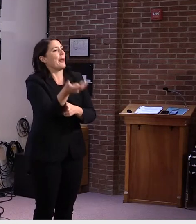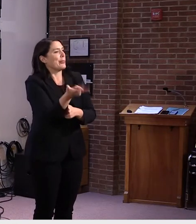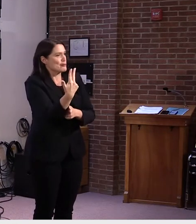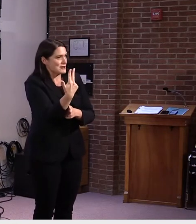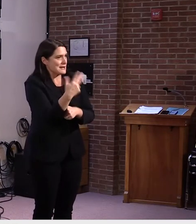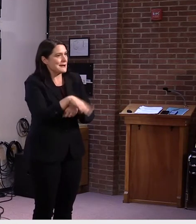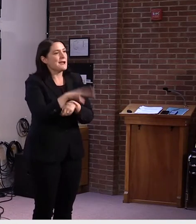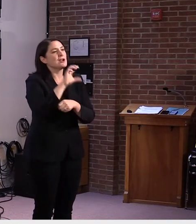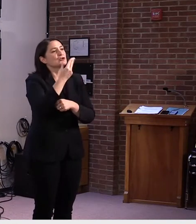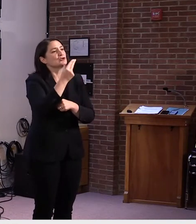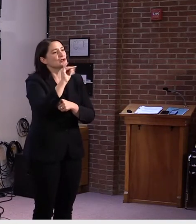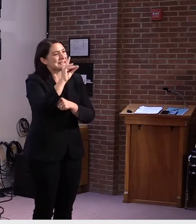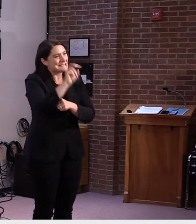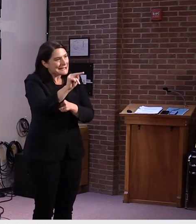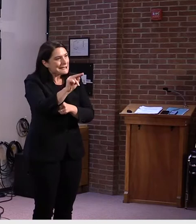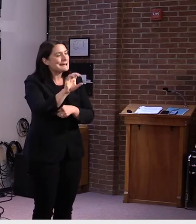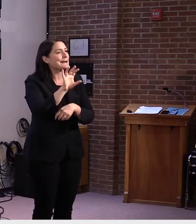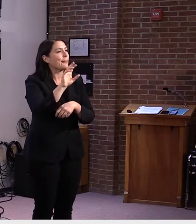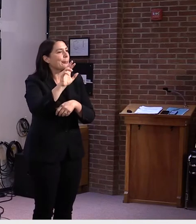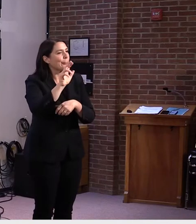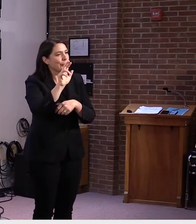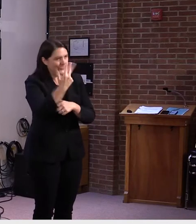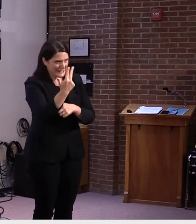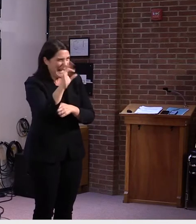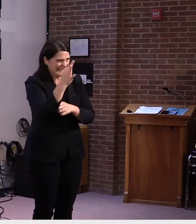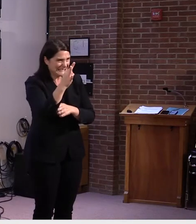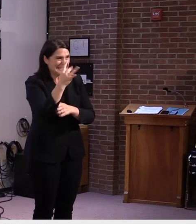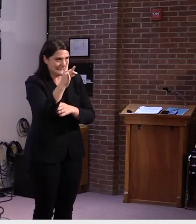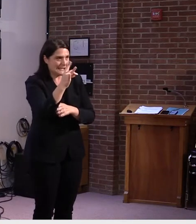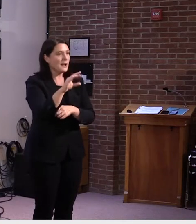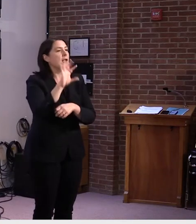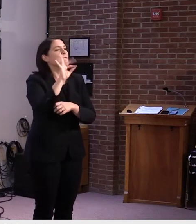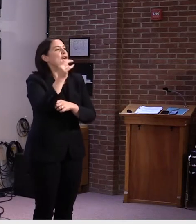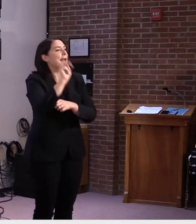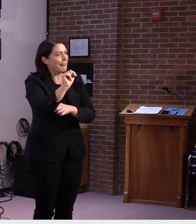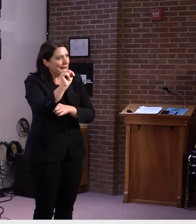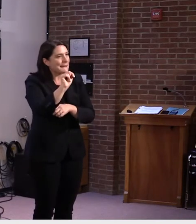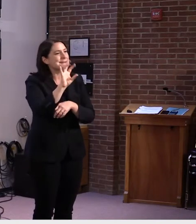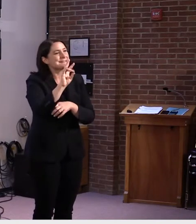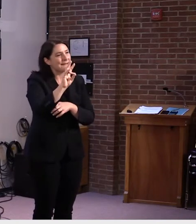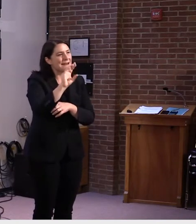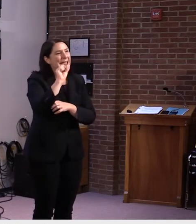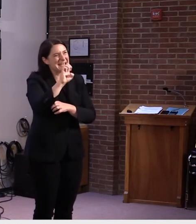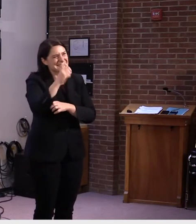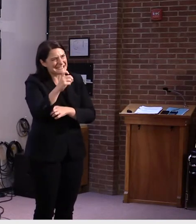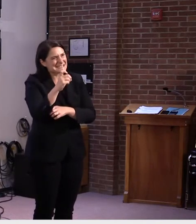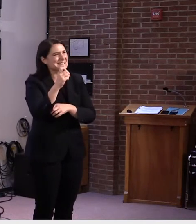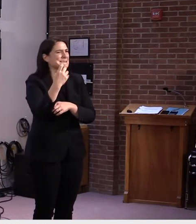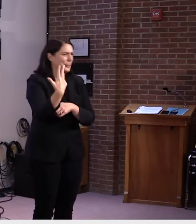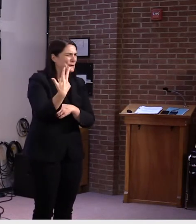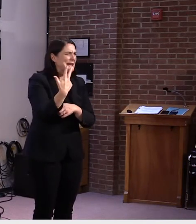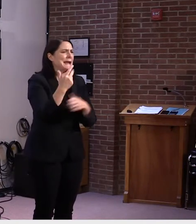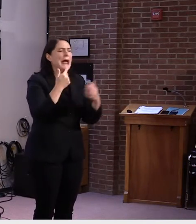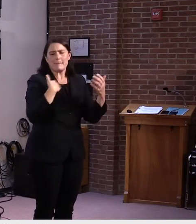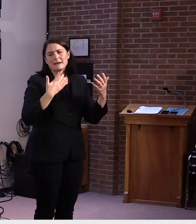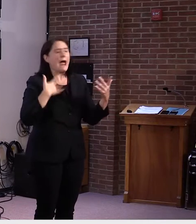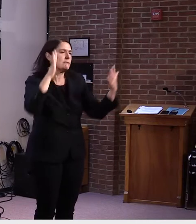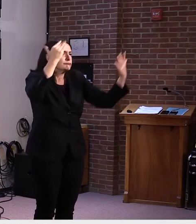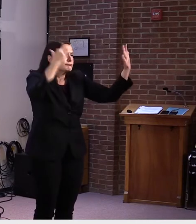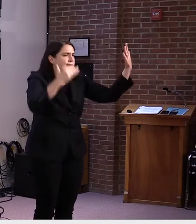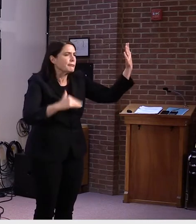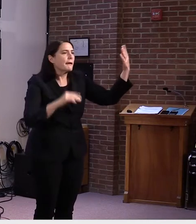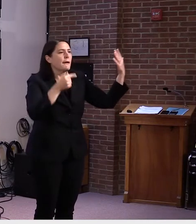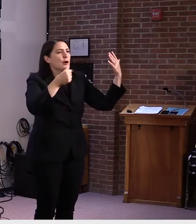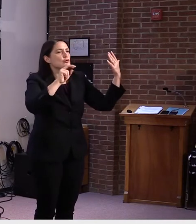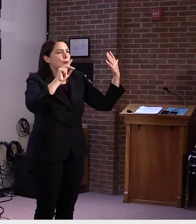18 in Chittenden County, one in Essex County. Uh, Franklin County would have seven. I can go through the list here. Grand